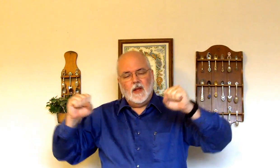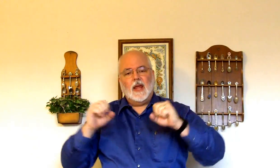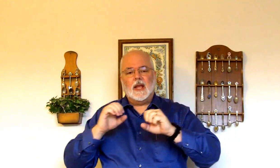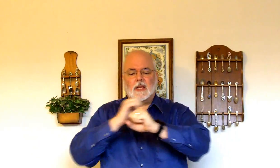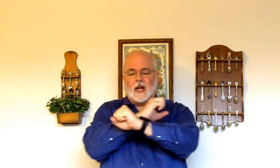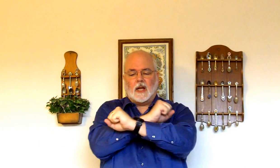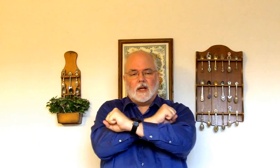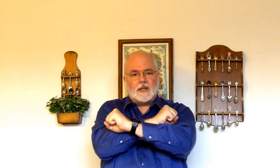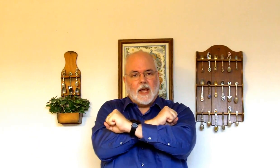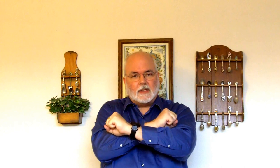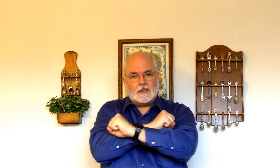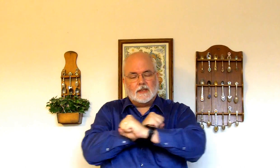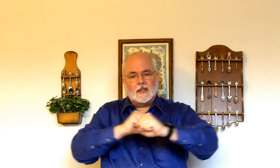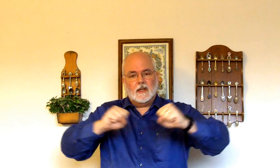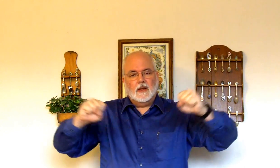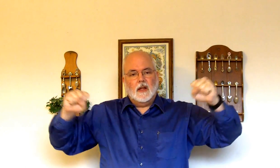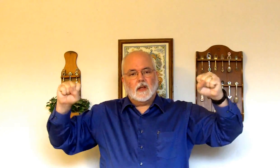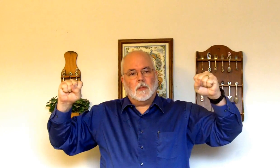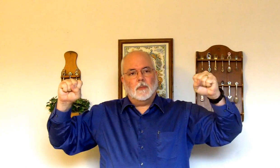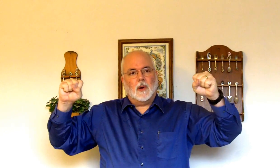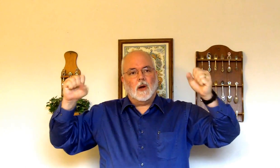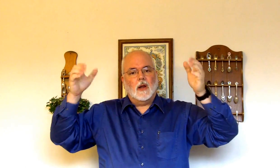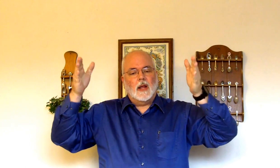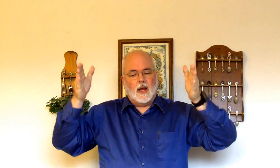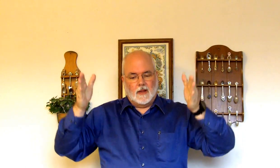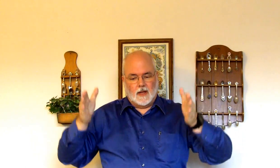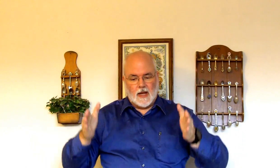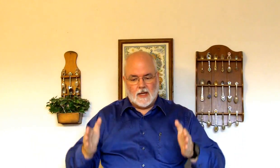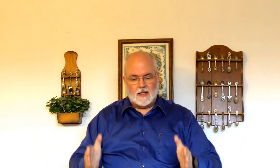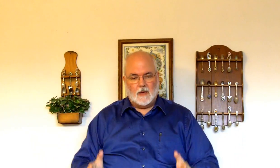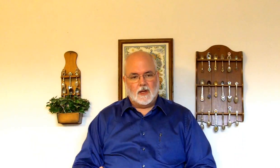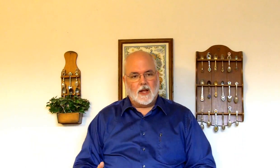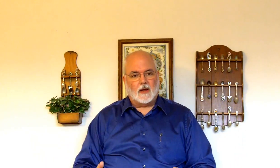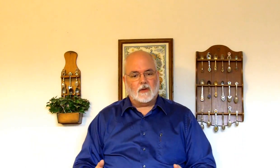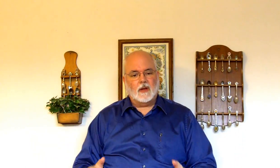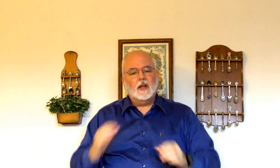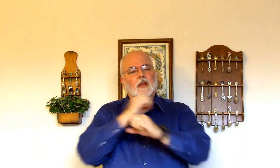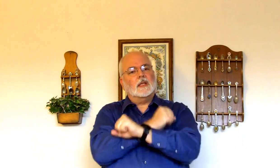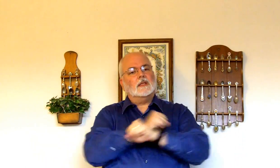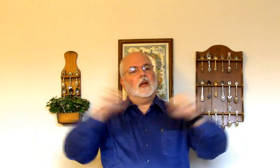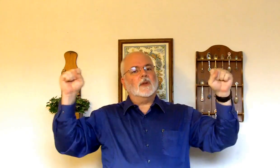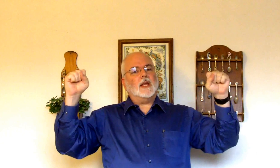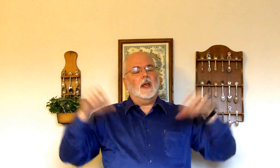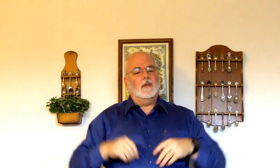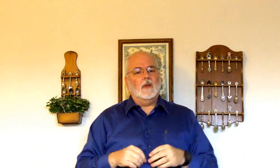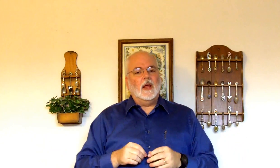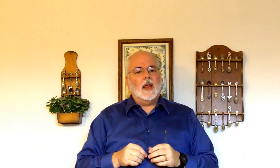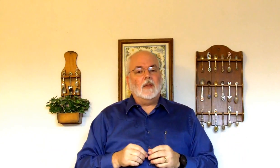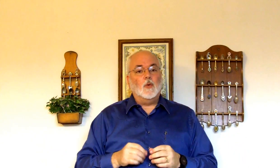It's kind of letters S. Coming apart. then lines coming down. This is the sign for save. And, if you